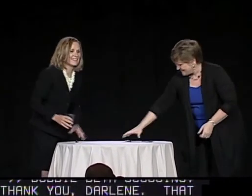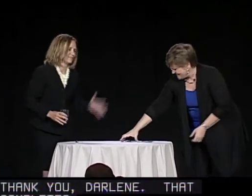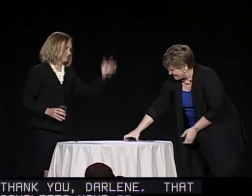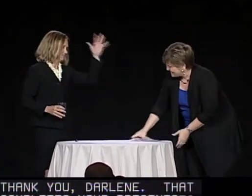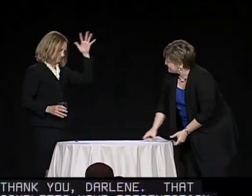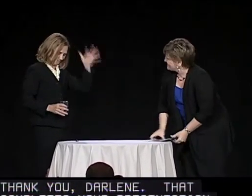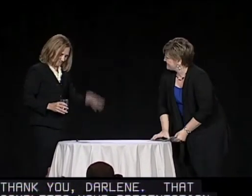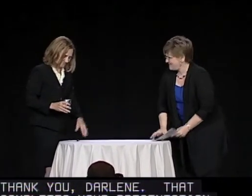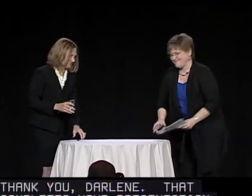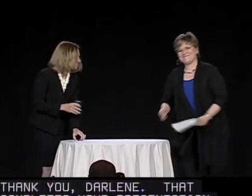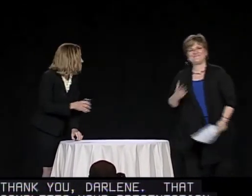you. Thank you so much.